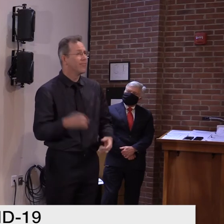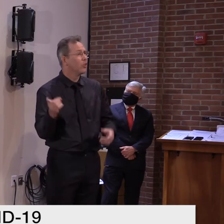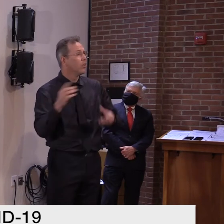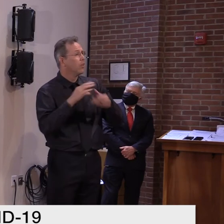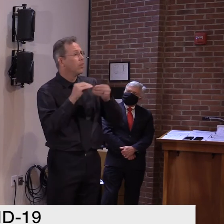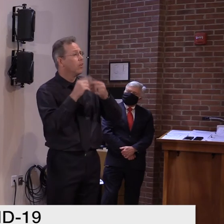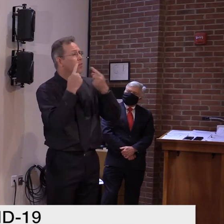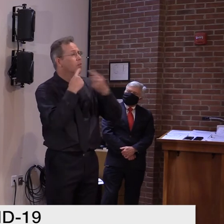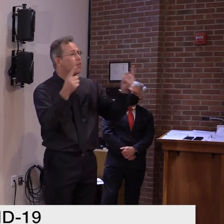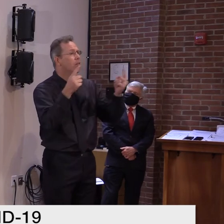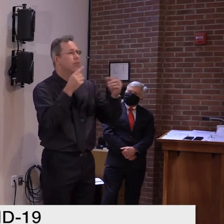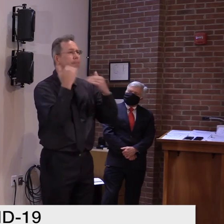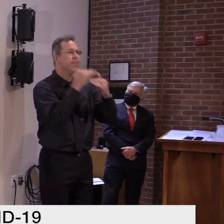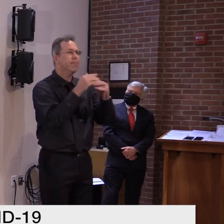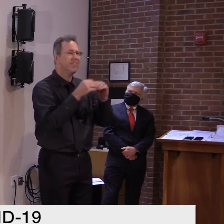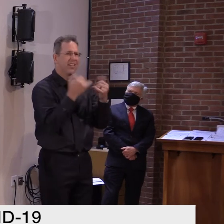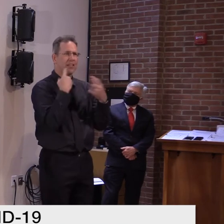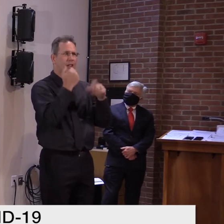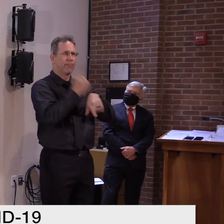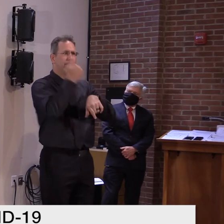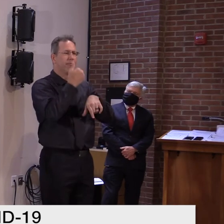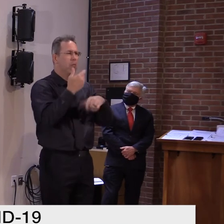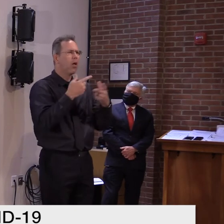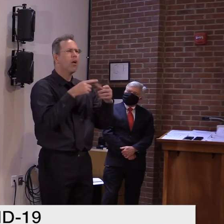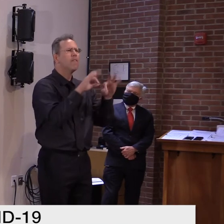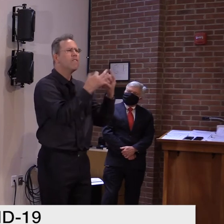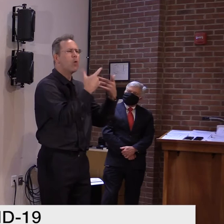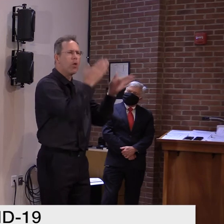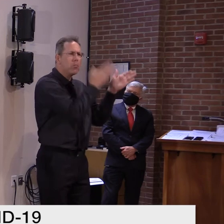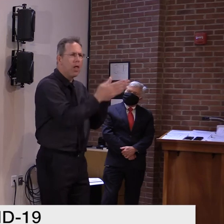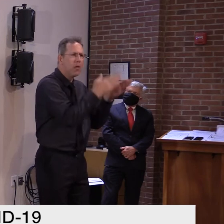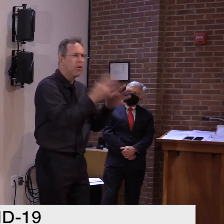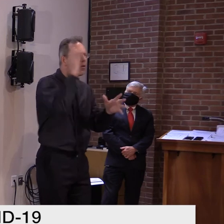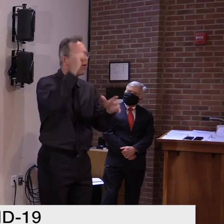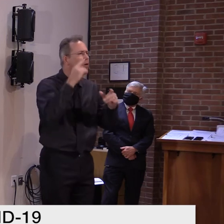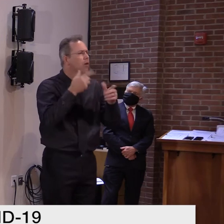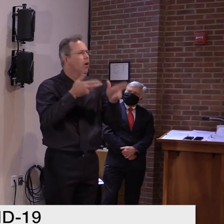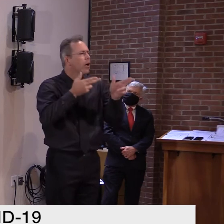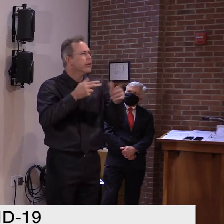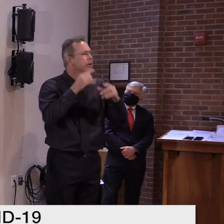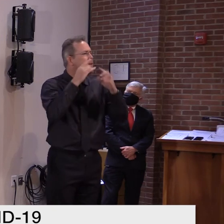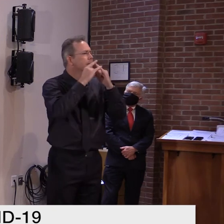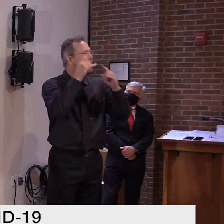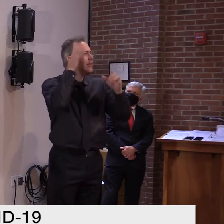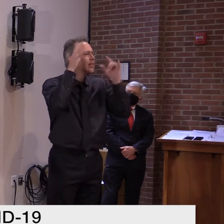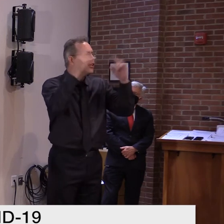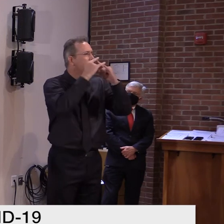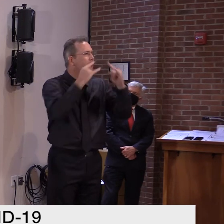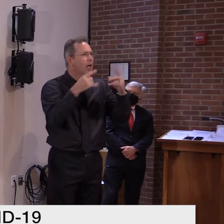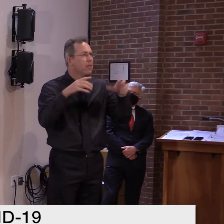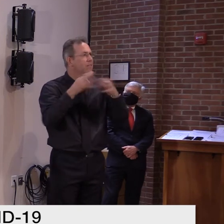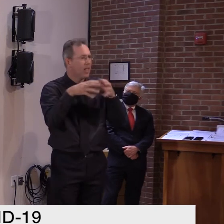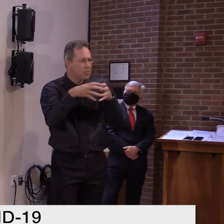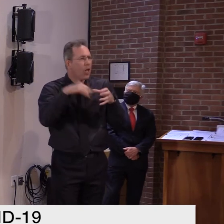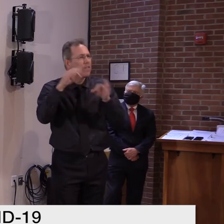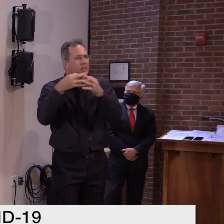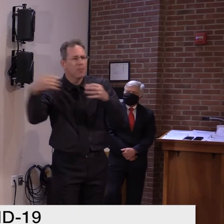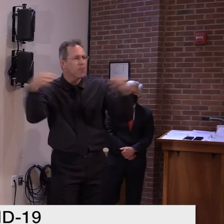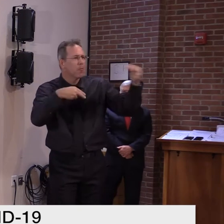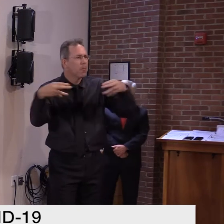uh, interconnected with others from another household, uh, be prepared to, to quarantine when you get home.